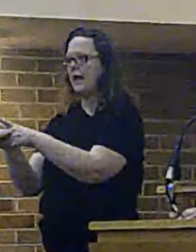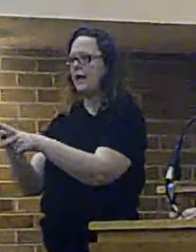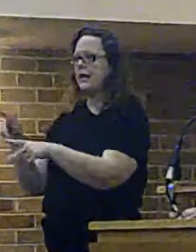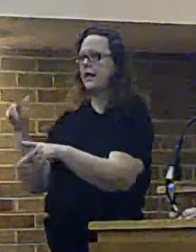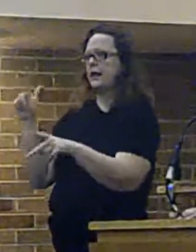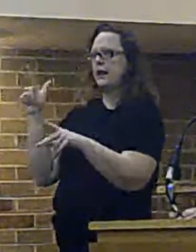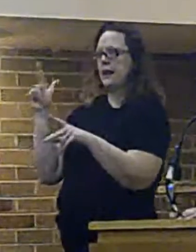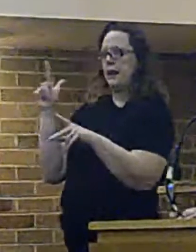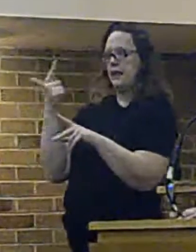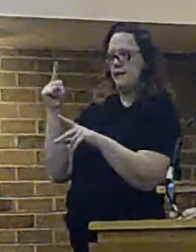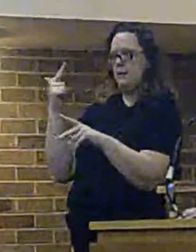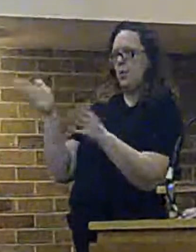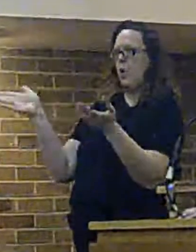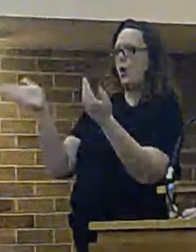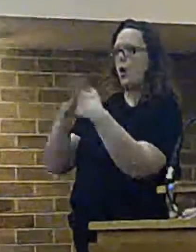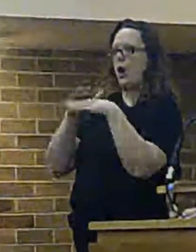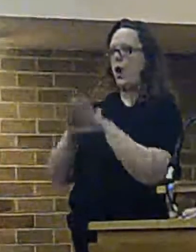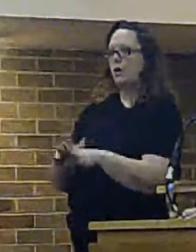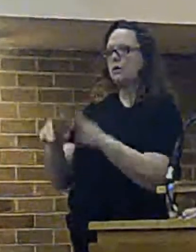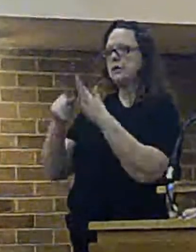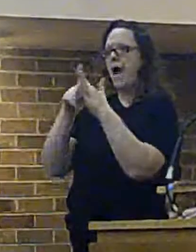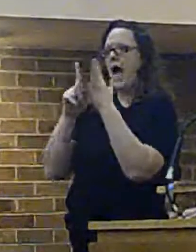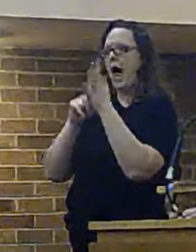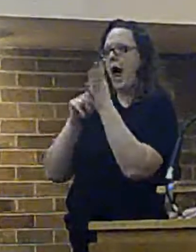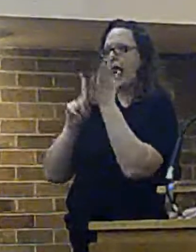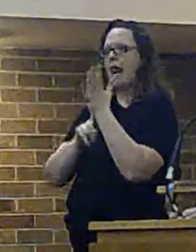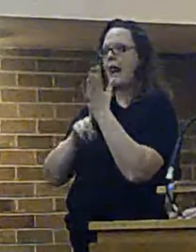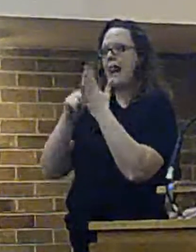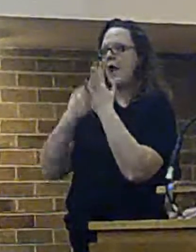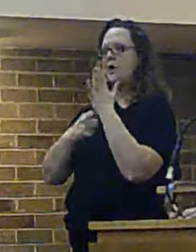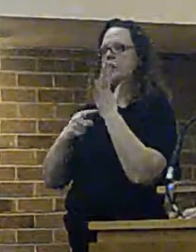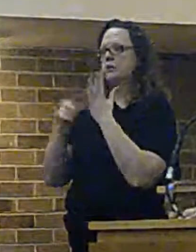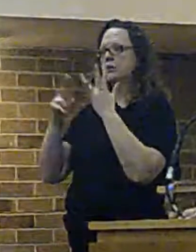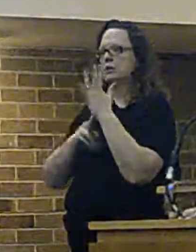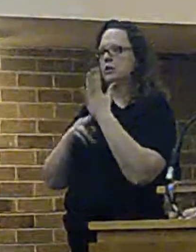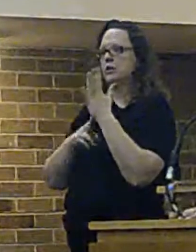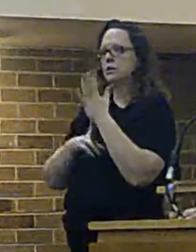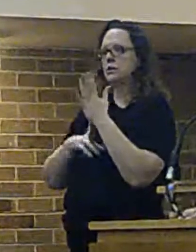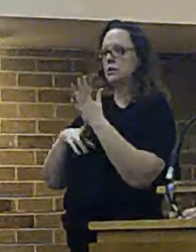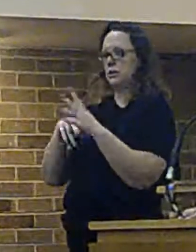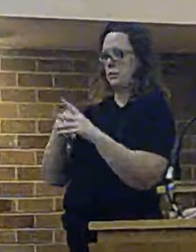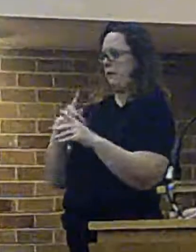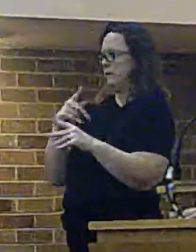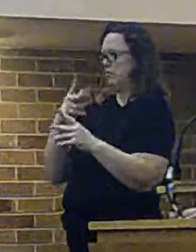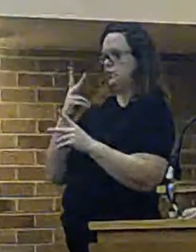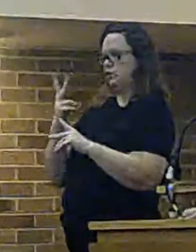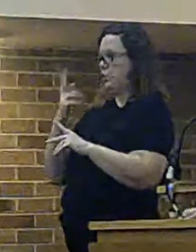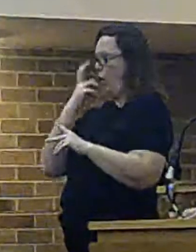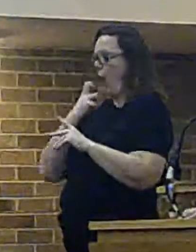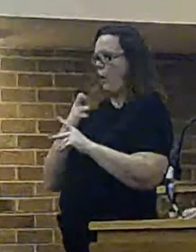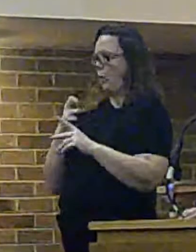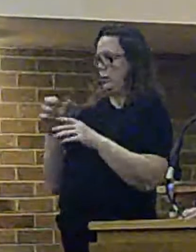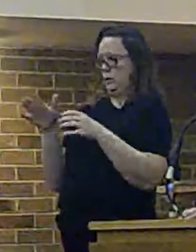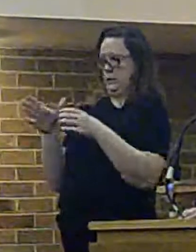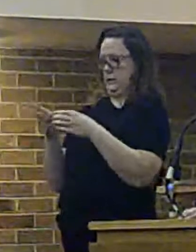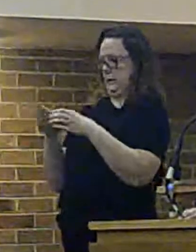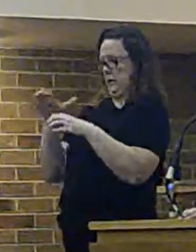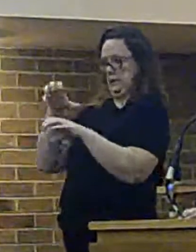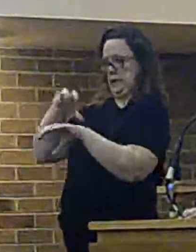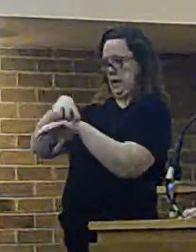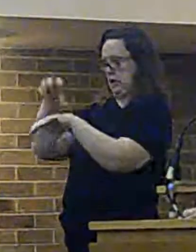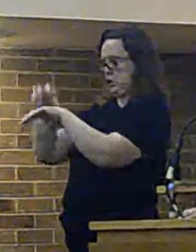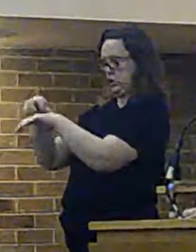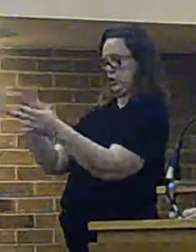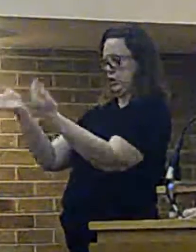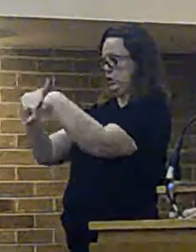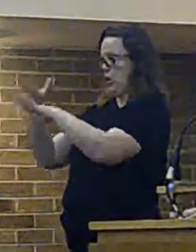of Alton, simply because we do not have two old stations in close proximity to each other that we could close